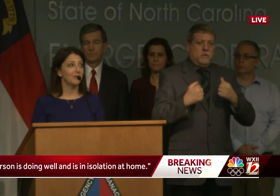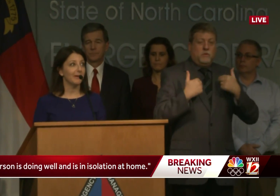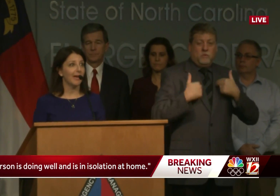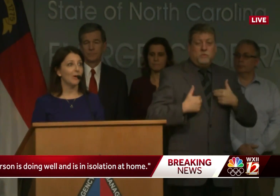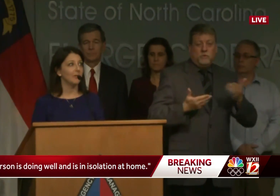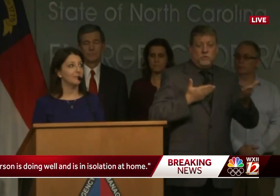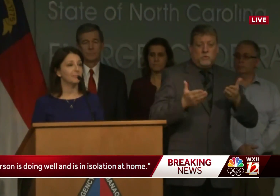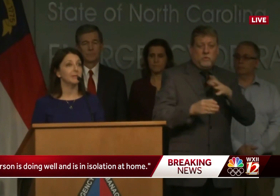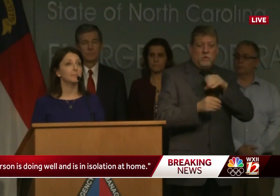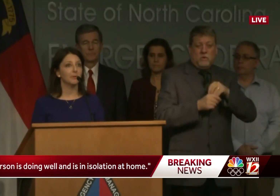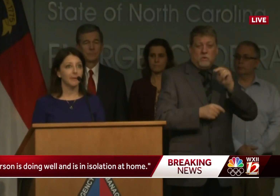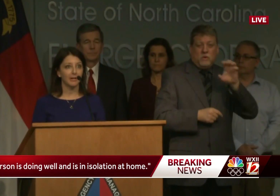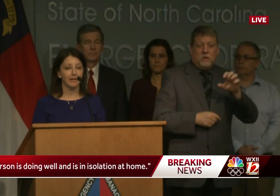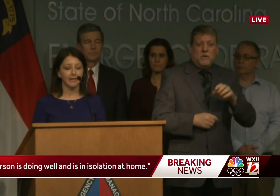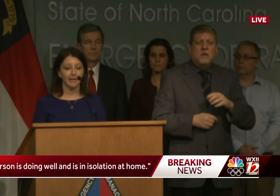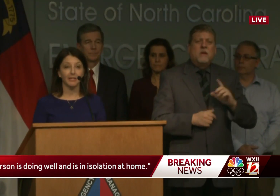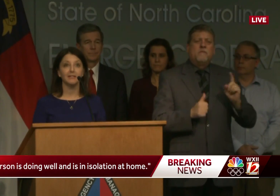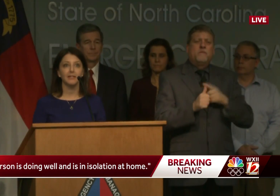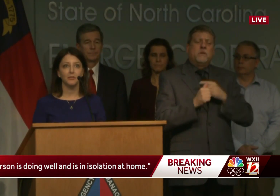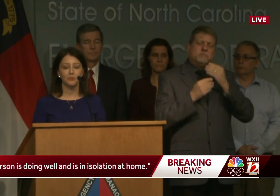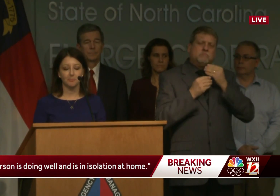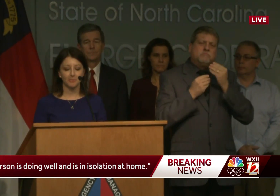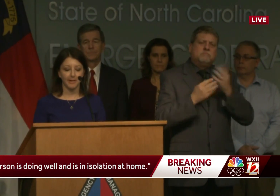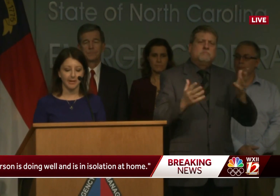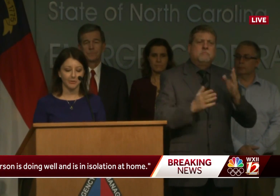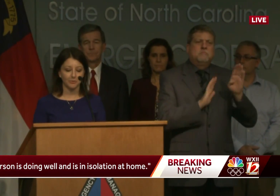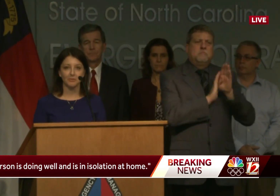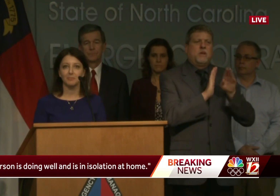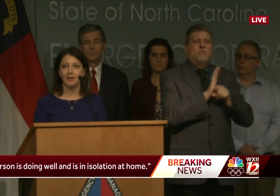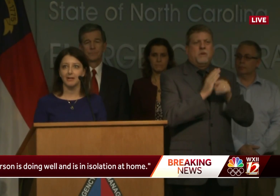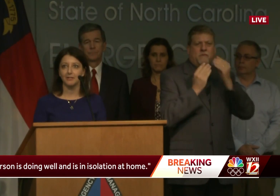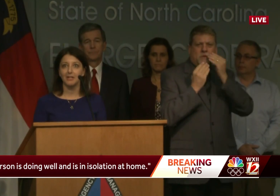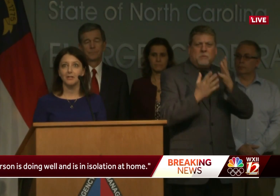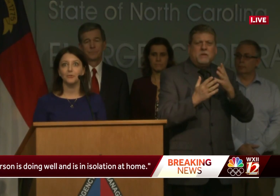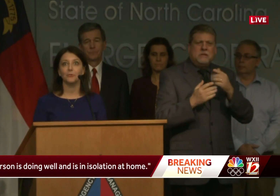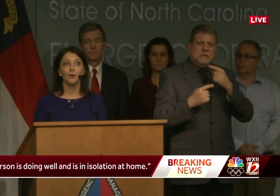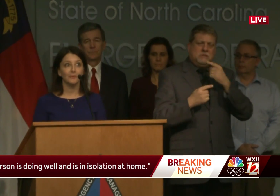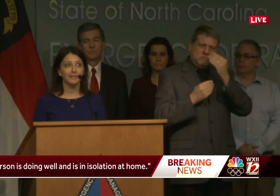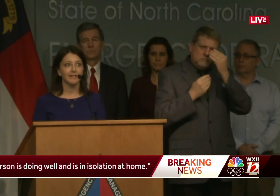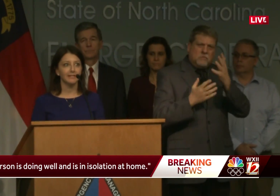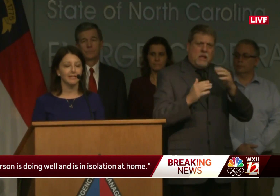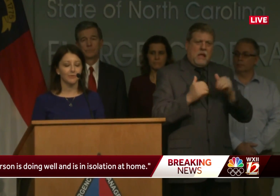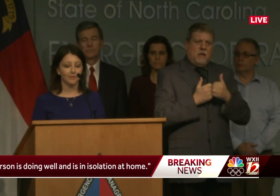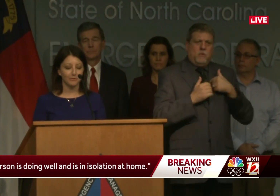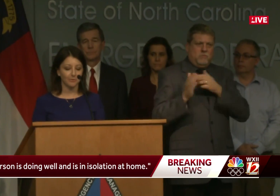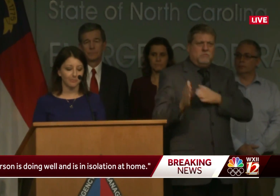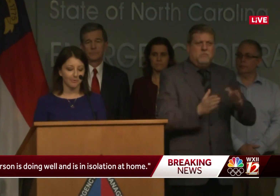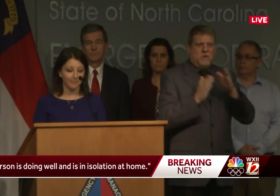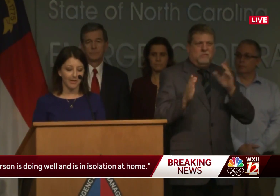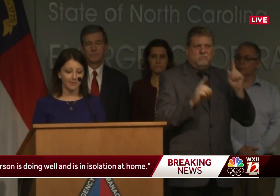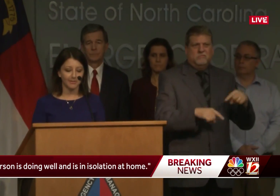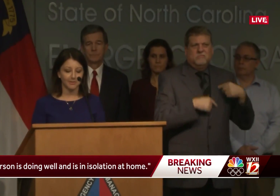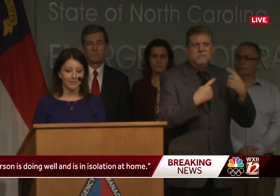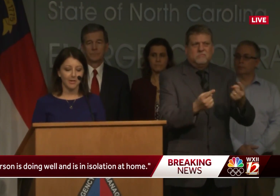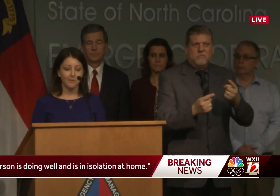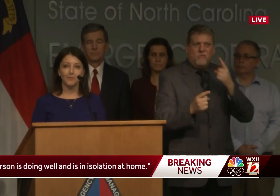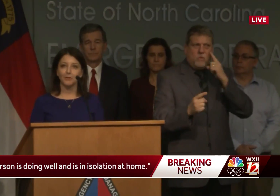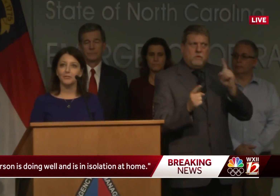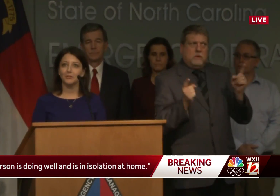information about how we have been preparing and continue to prepare to respond to COVID-19 or the new coronavirus.